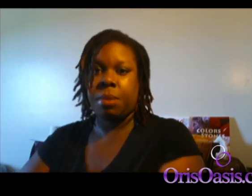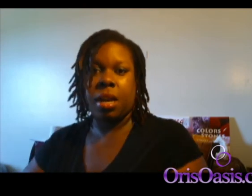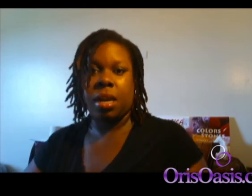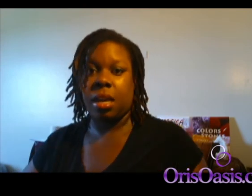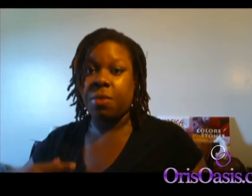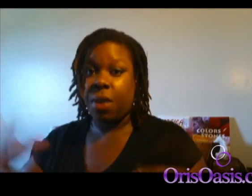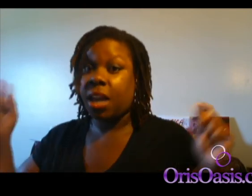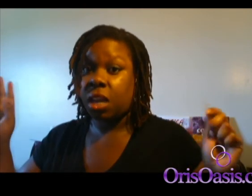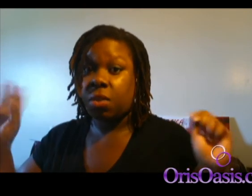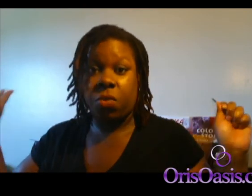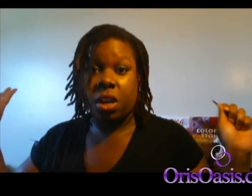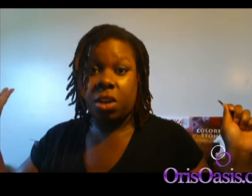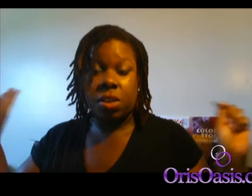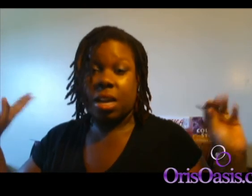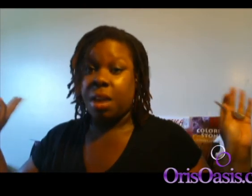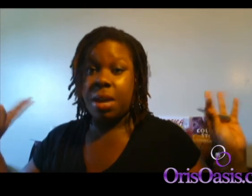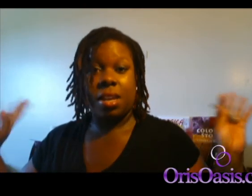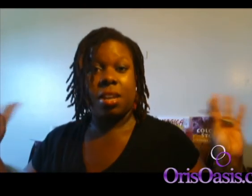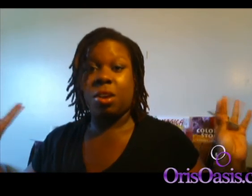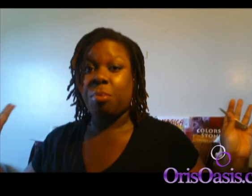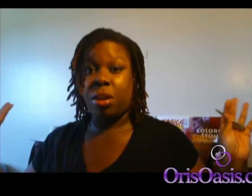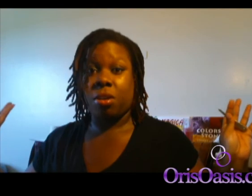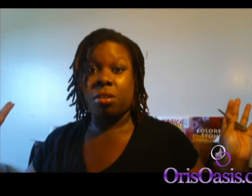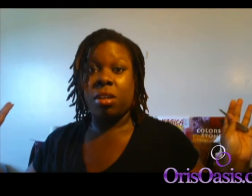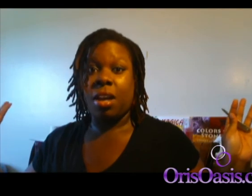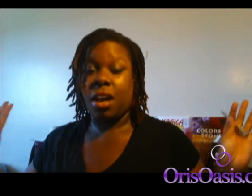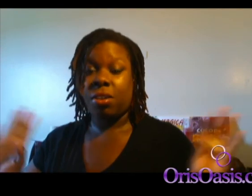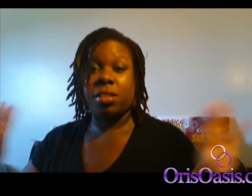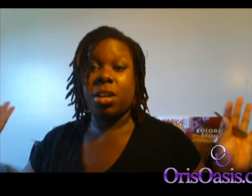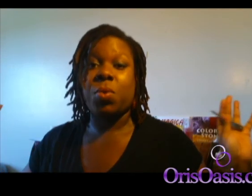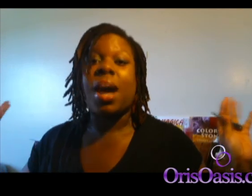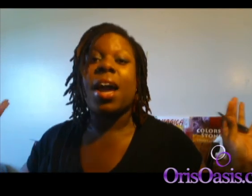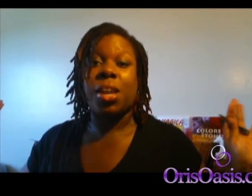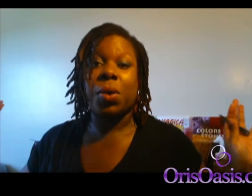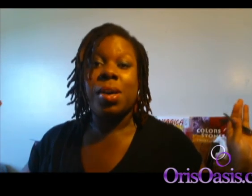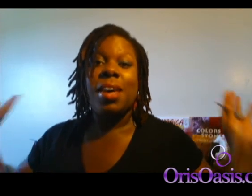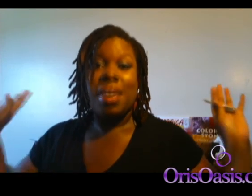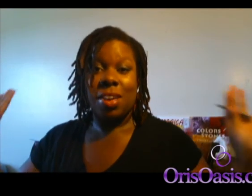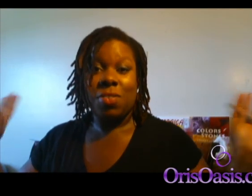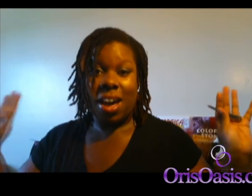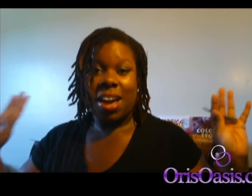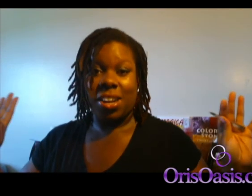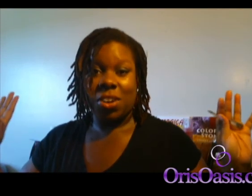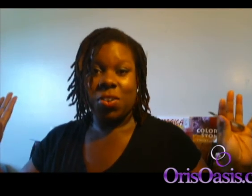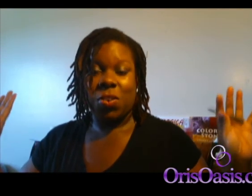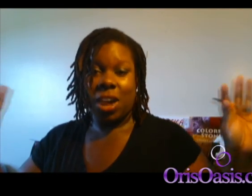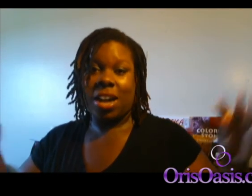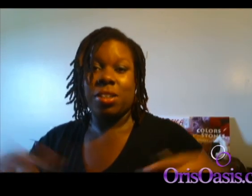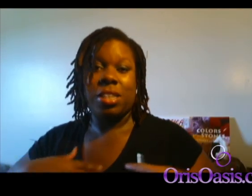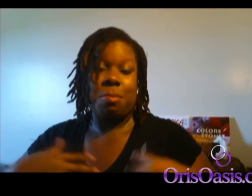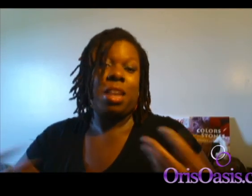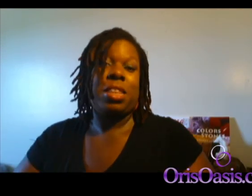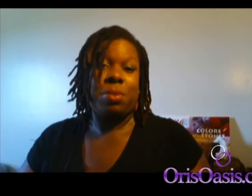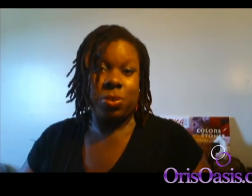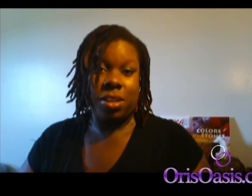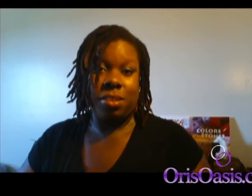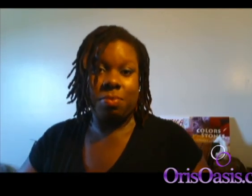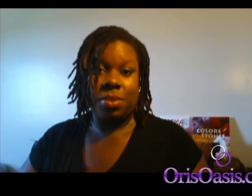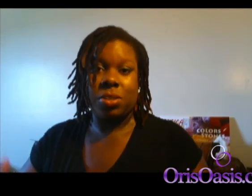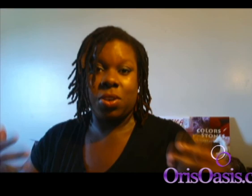it. If I know, if I know, because I am not the end-all be-all, I'm going to tell you what I know. If I know, or I can only tell you my theories on it. So, if